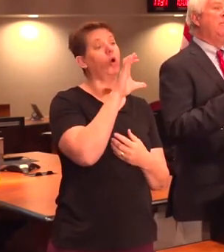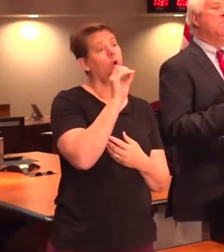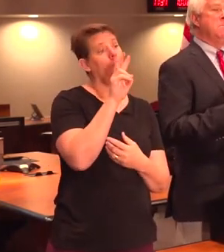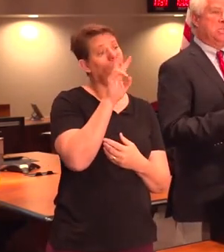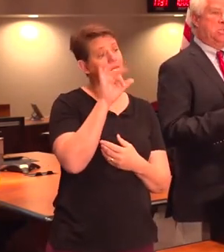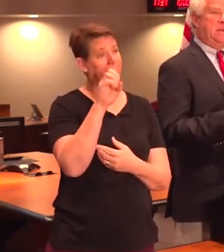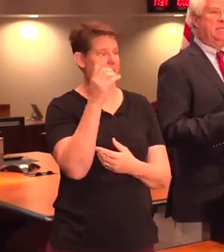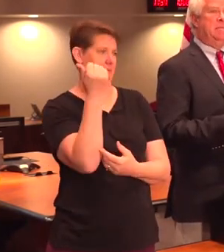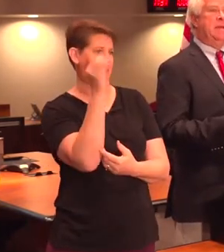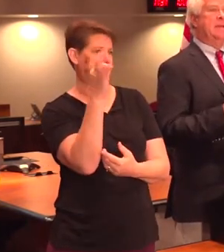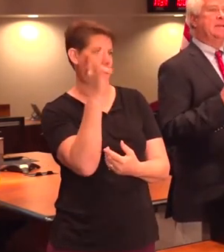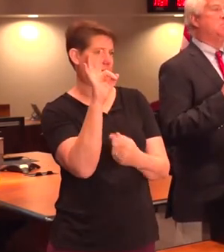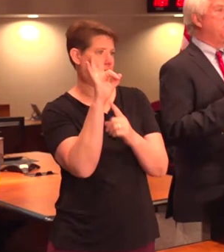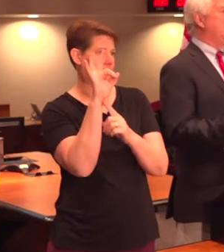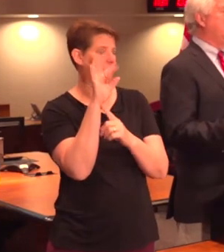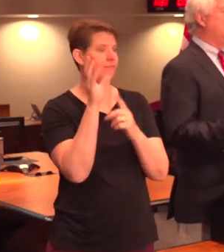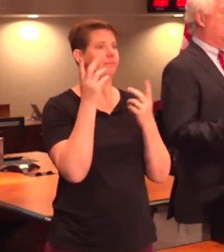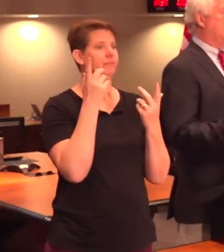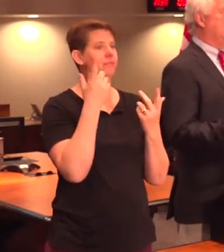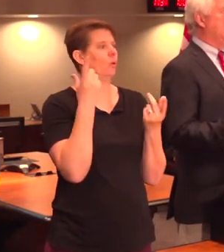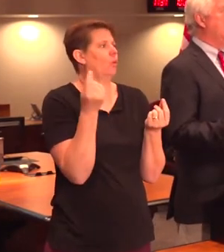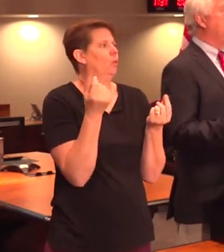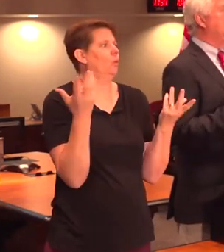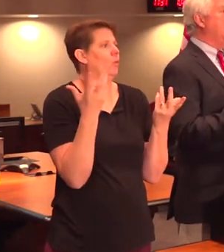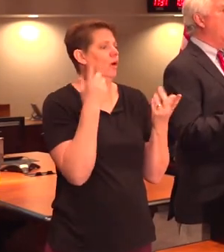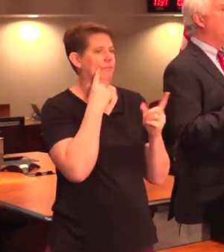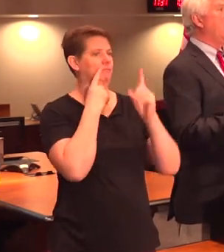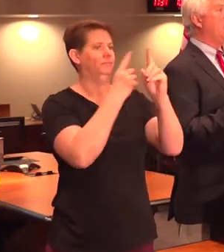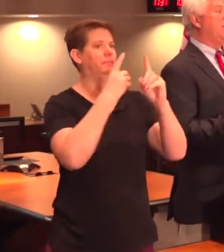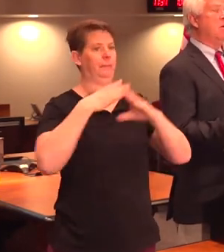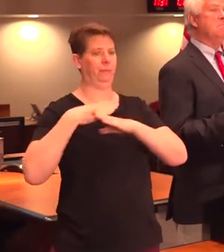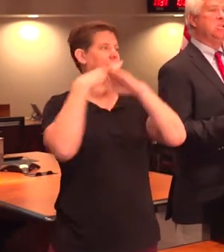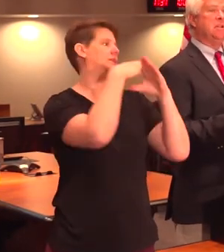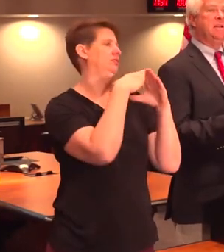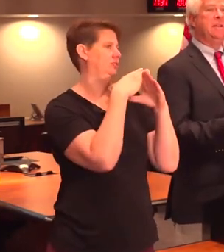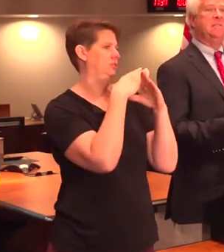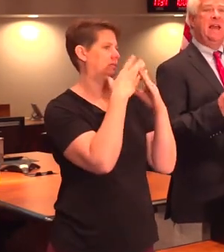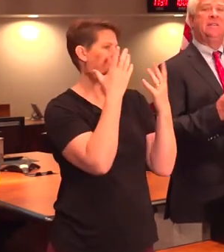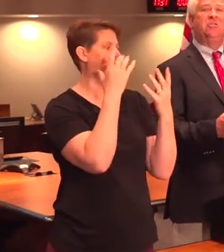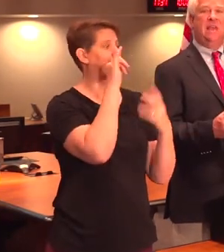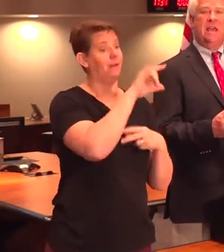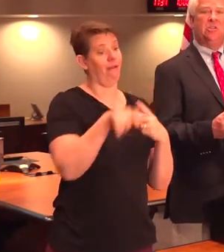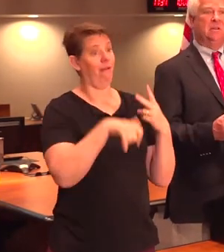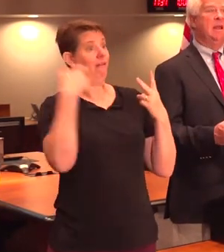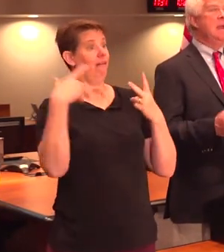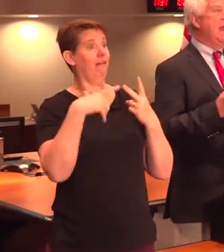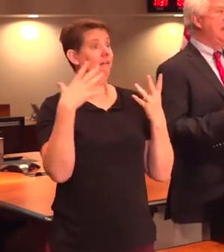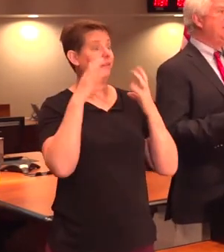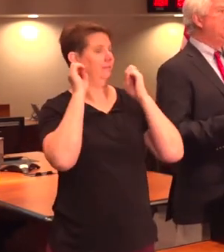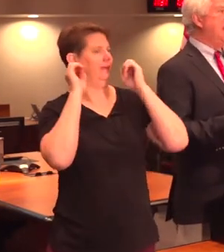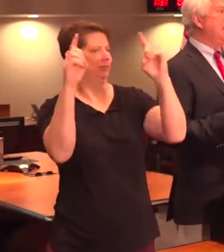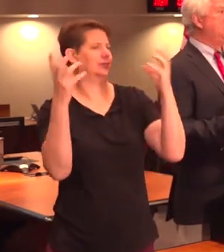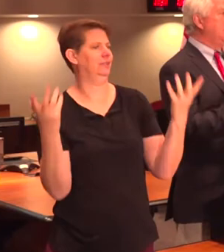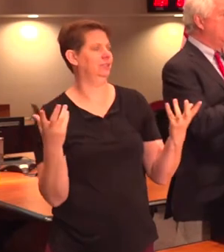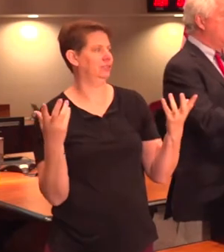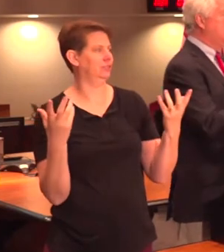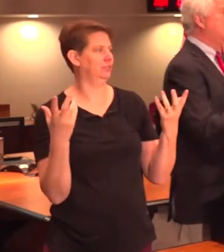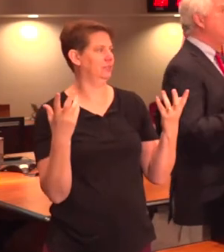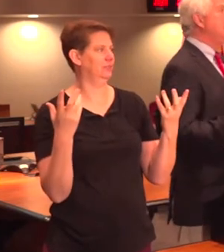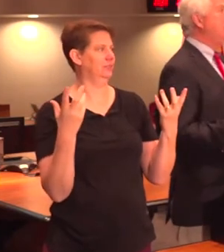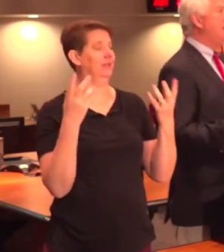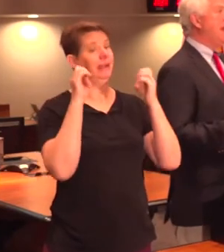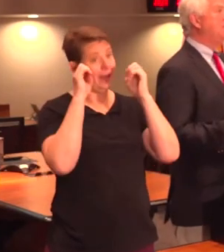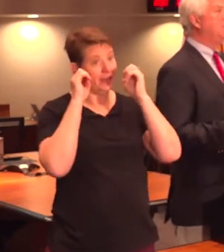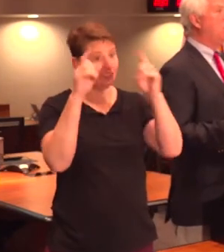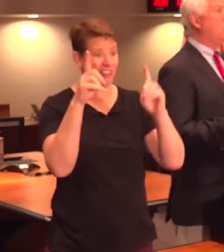Part of our mission is prevention. But the other part of our mission is education. And education, such